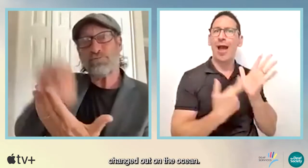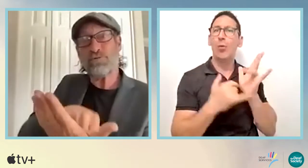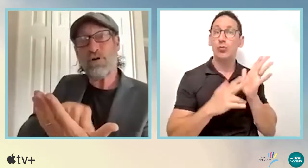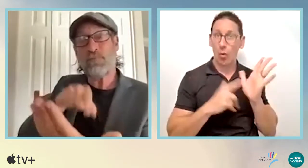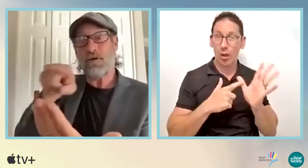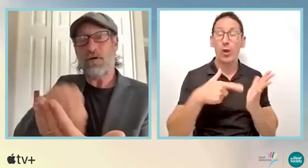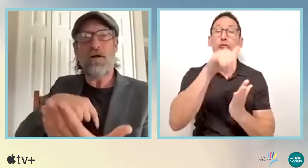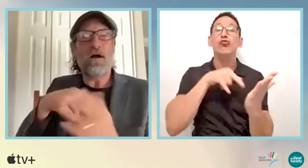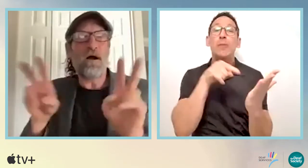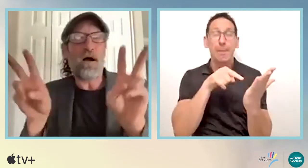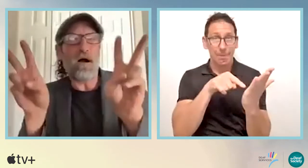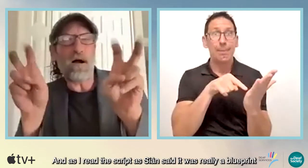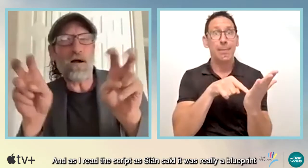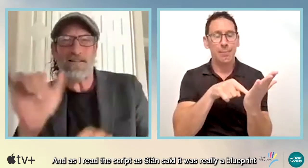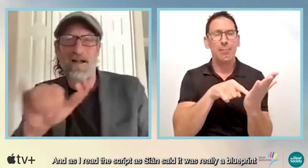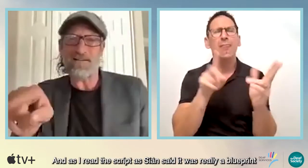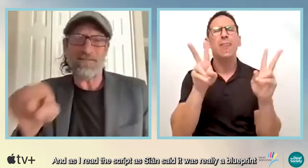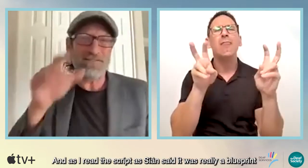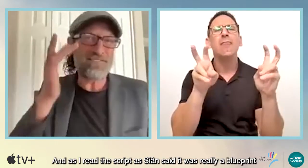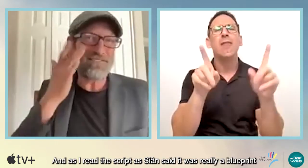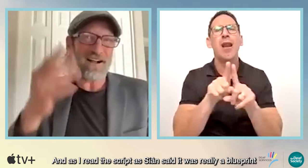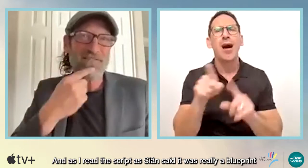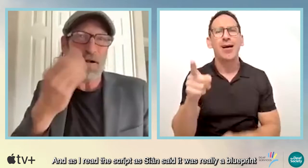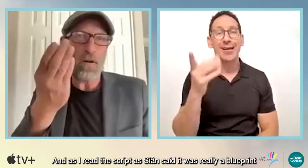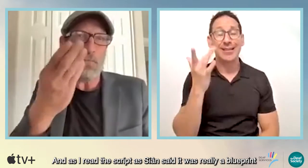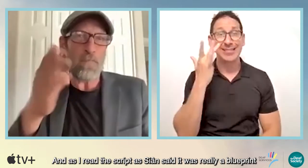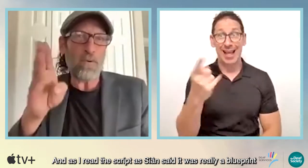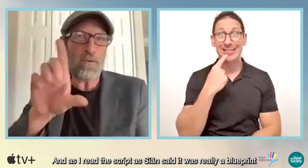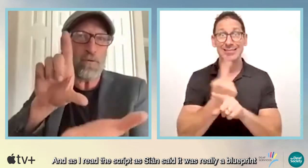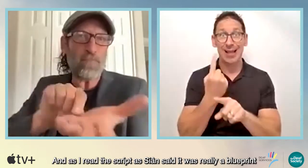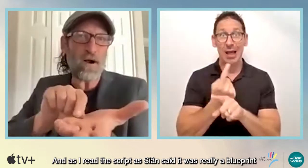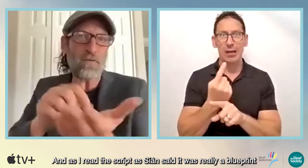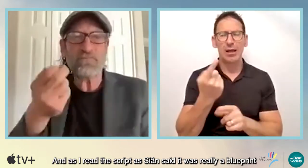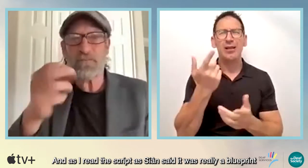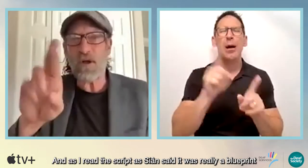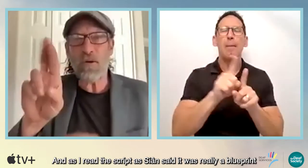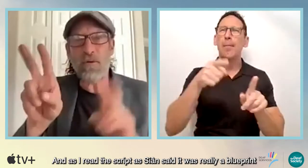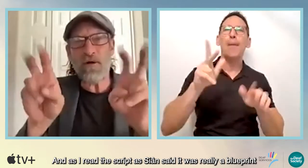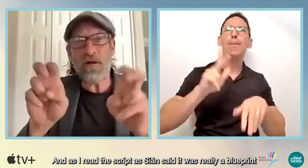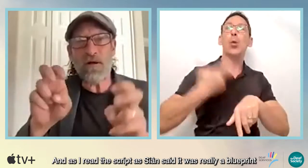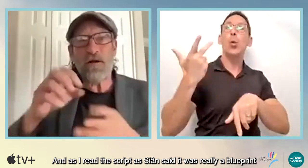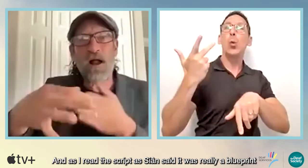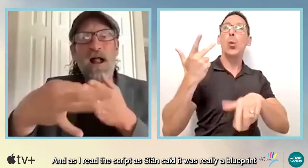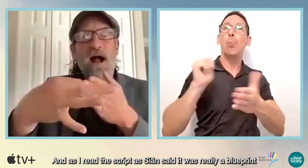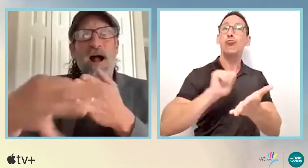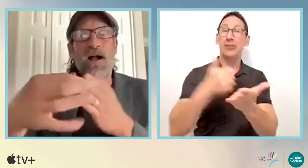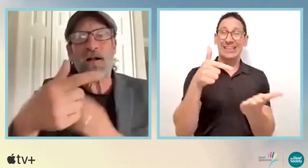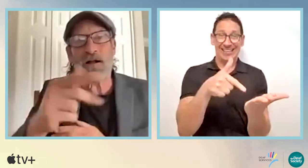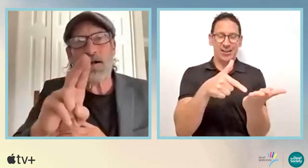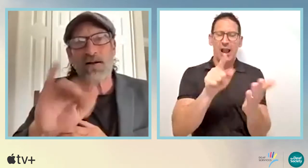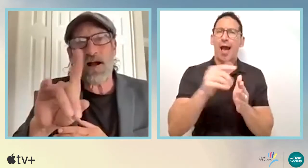ocean. And as I read the script, as Sean said, it was really a blueprint